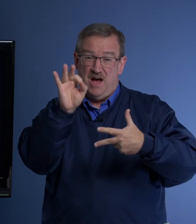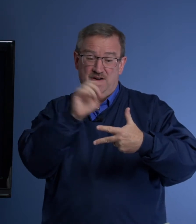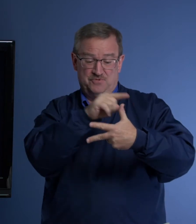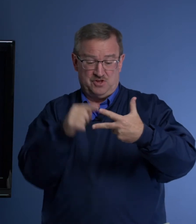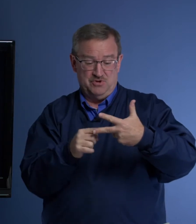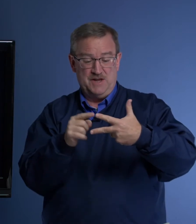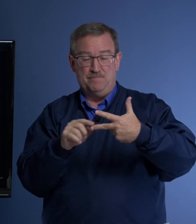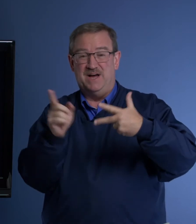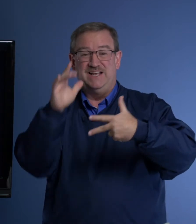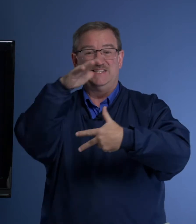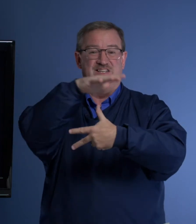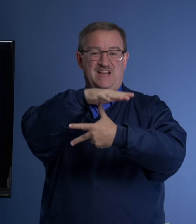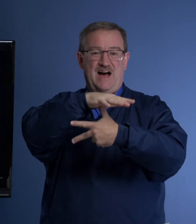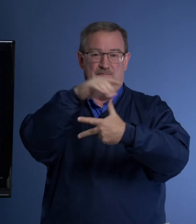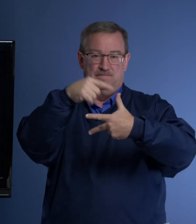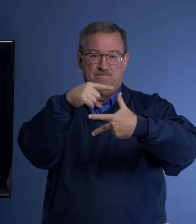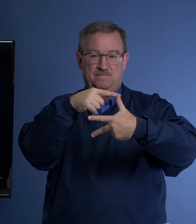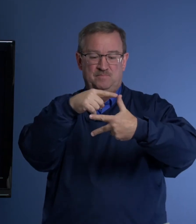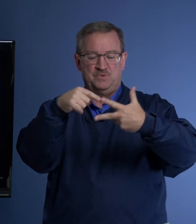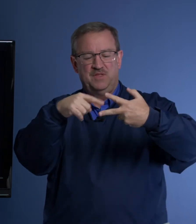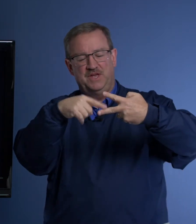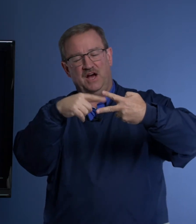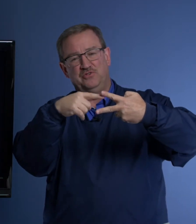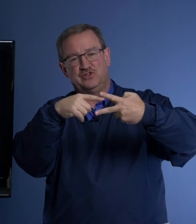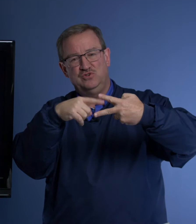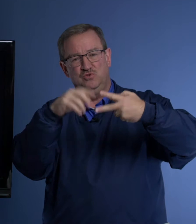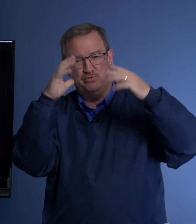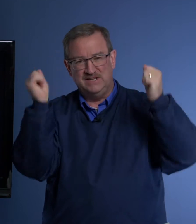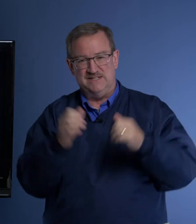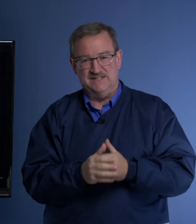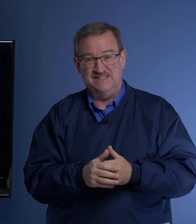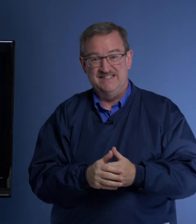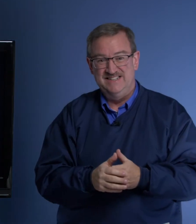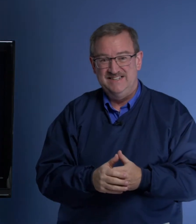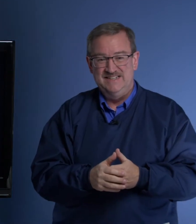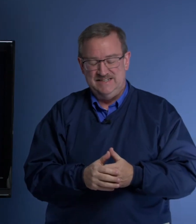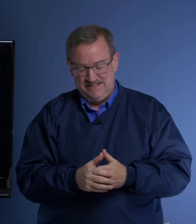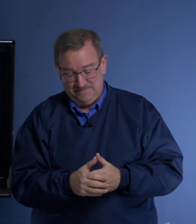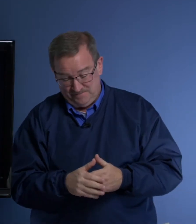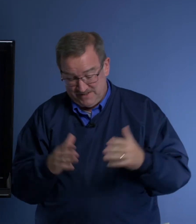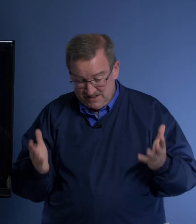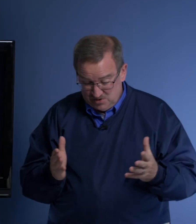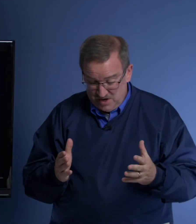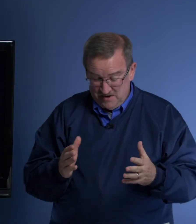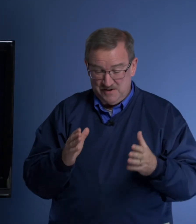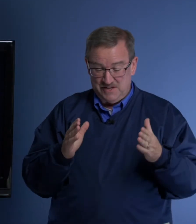of the three, but he's the top. The other two presidents. This is where the